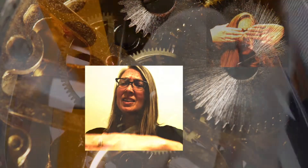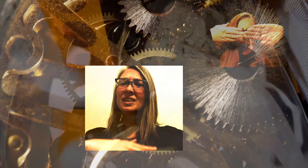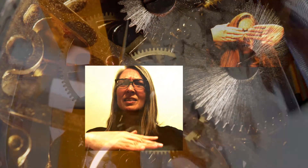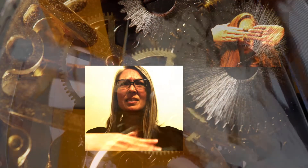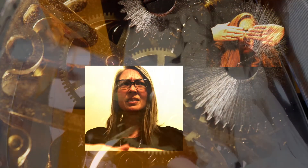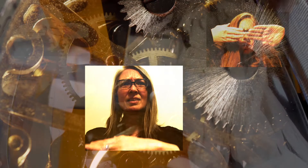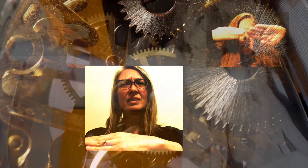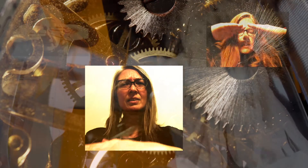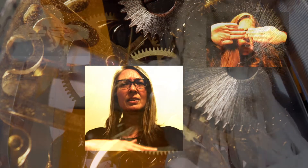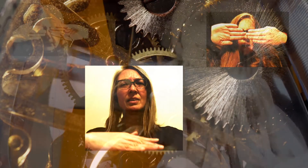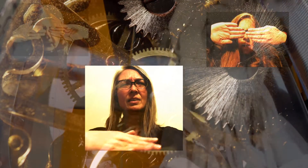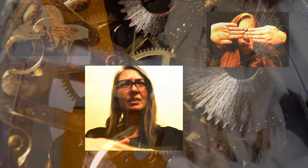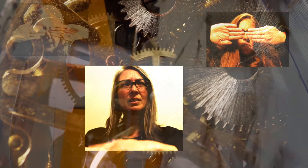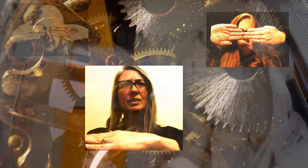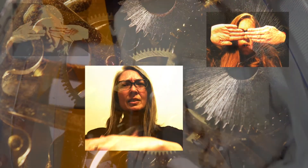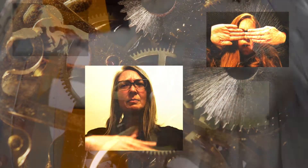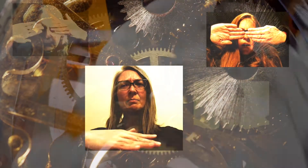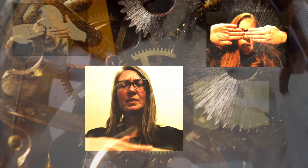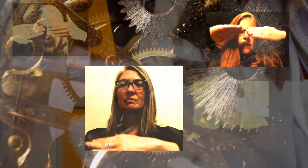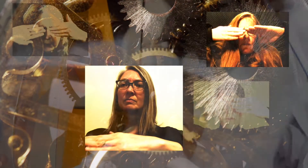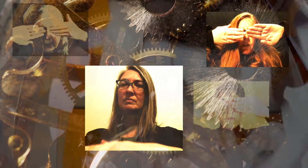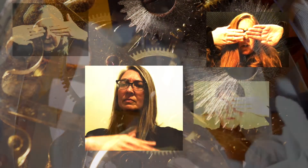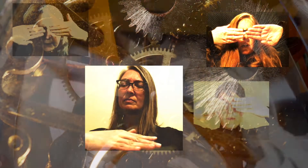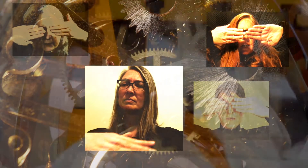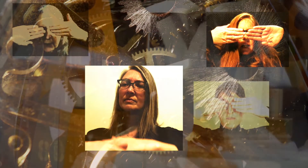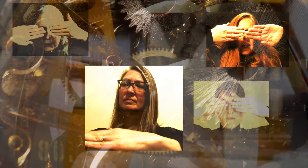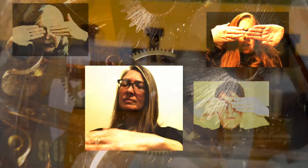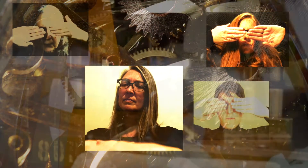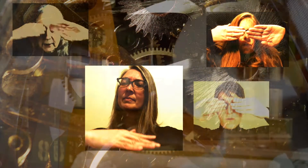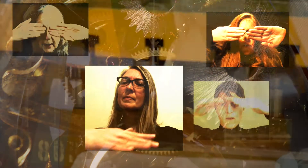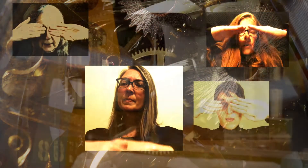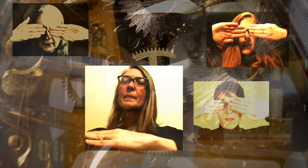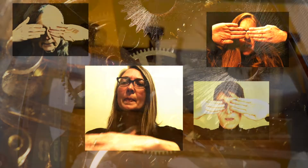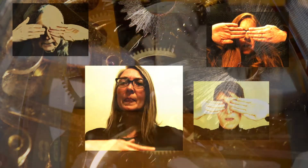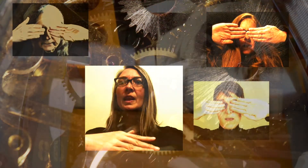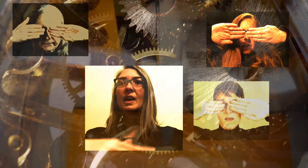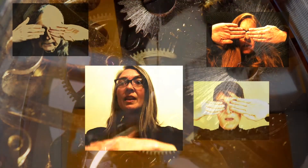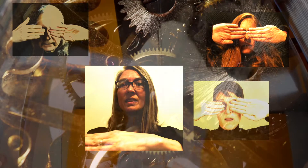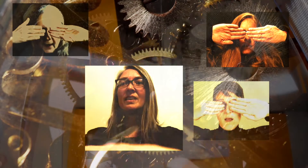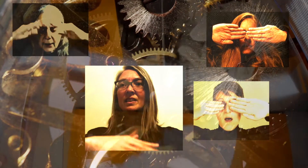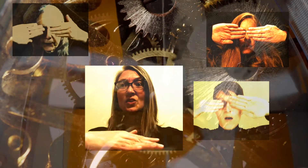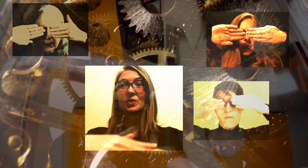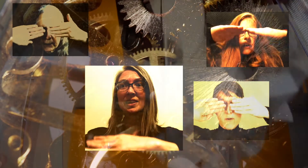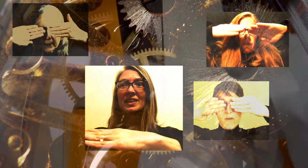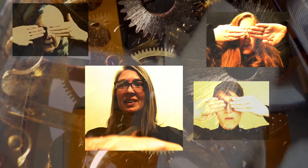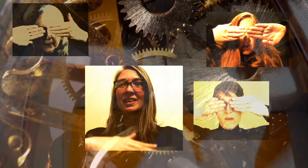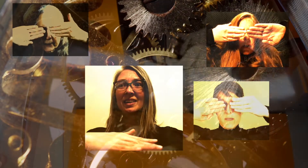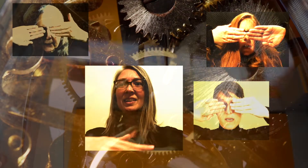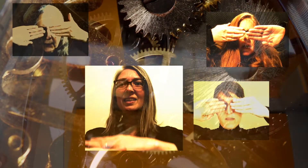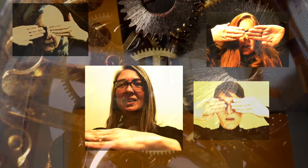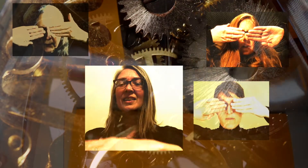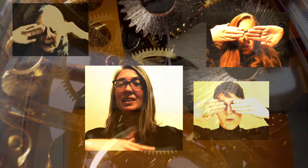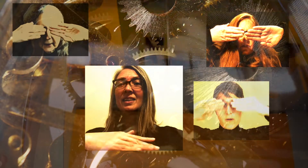am a part of the machine, fullness, I am a part of the machine. The dream,